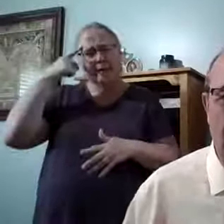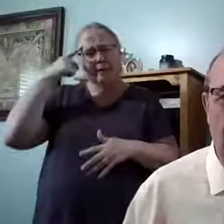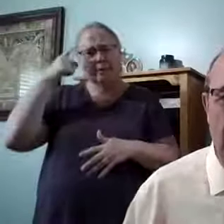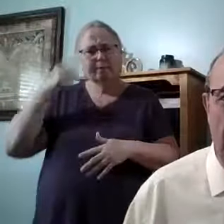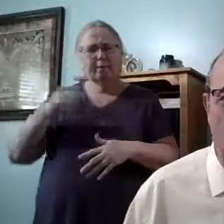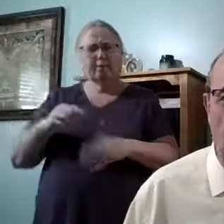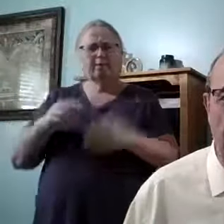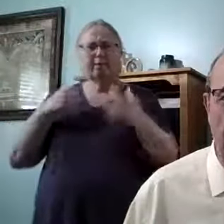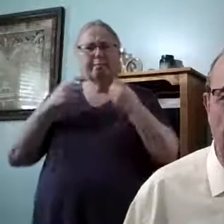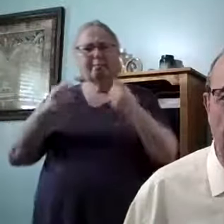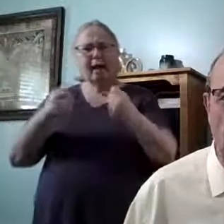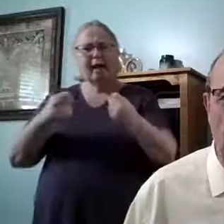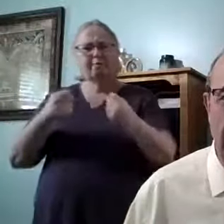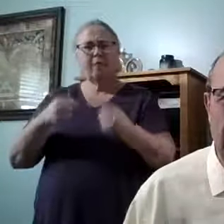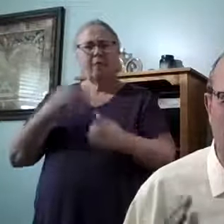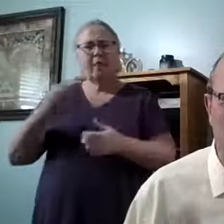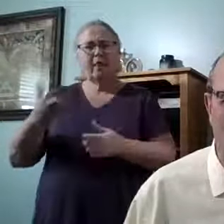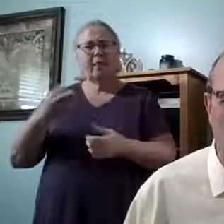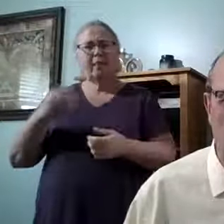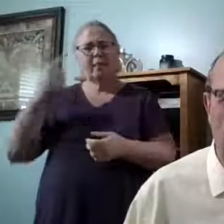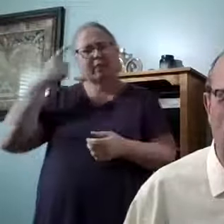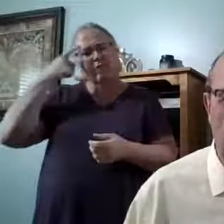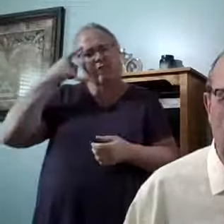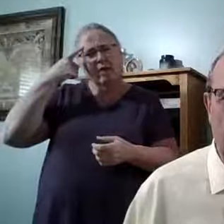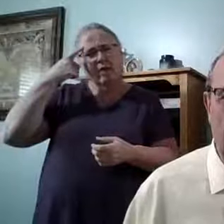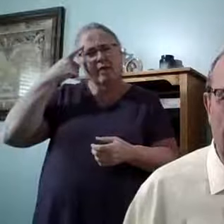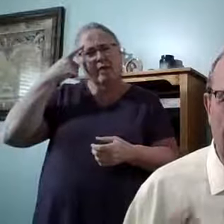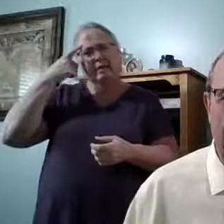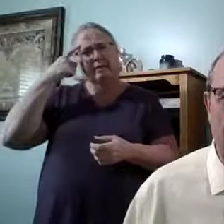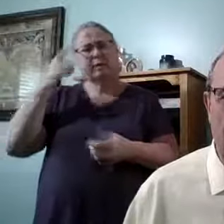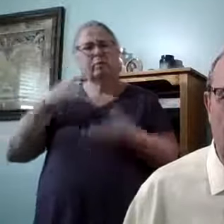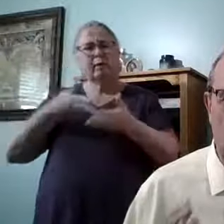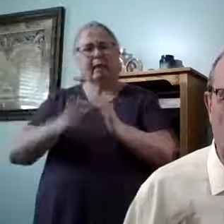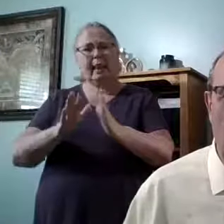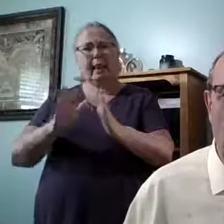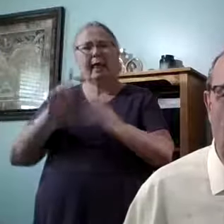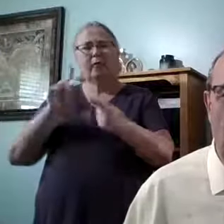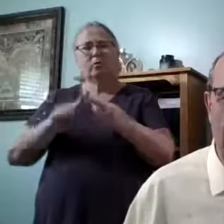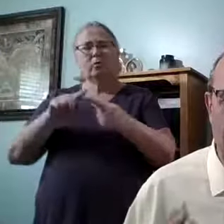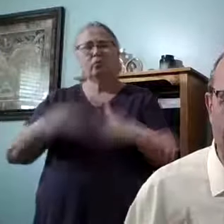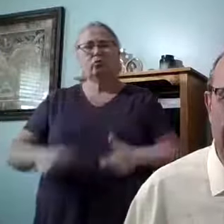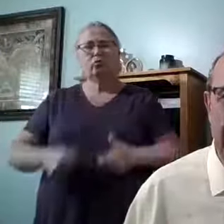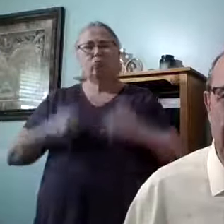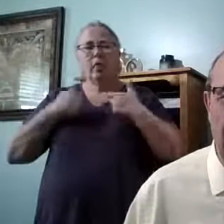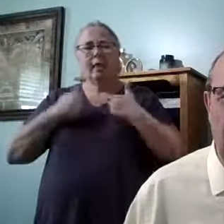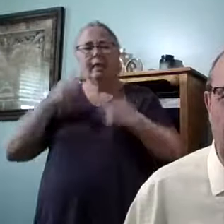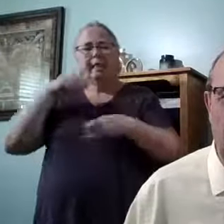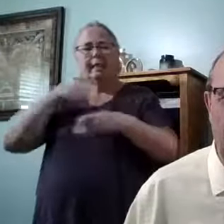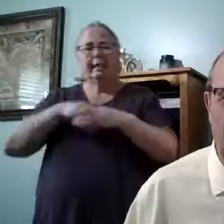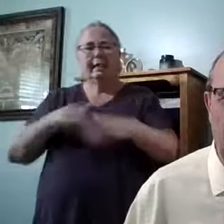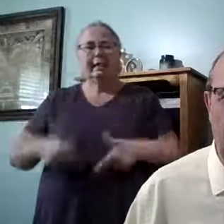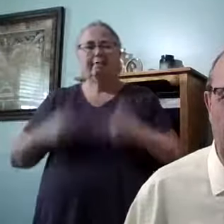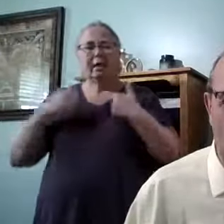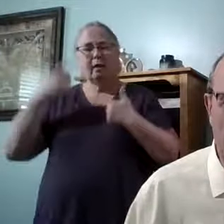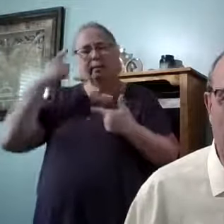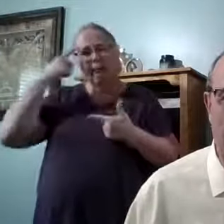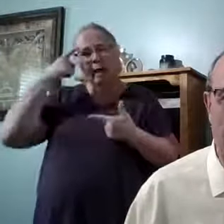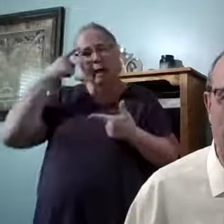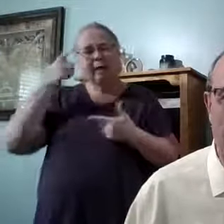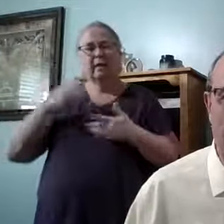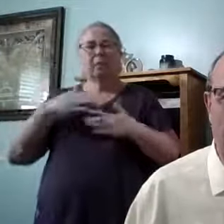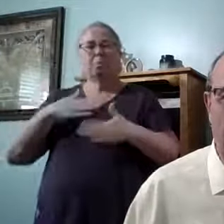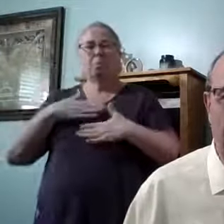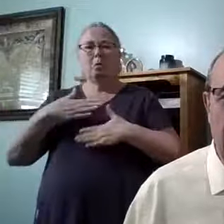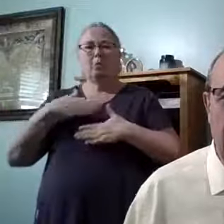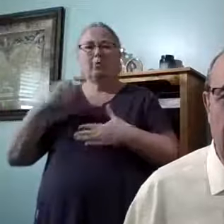mind is a powerful thing. know, the kind of thoughts we allow to dwell and live there and breathe